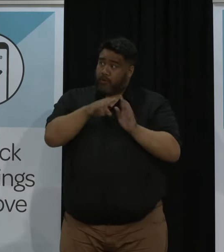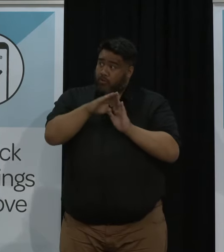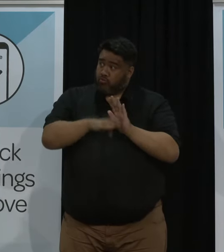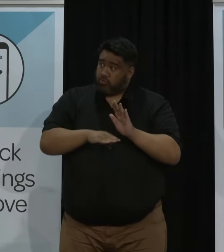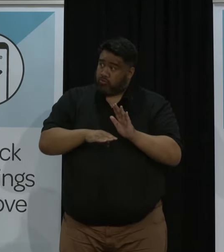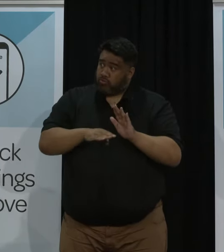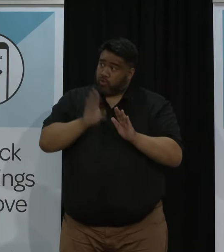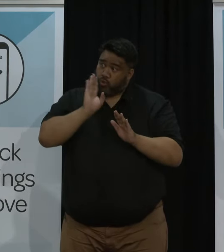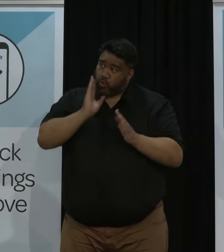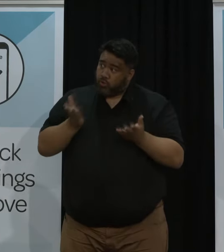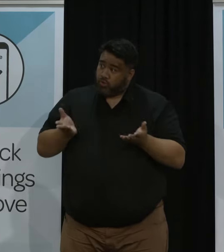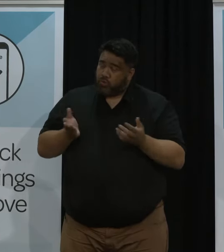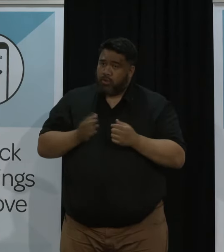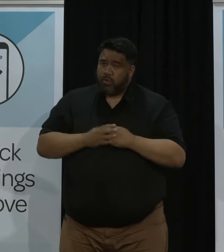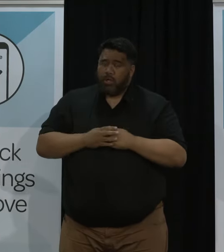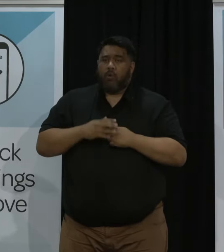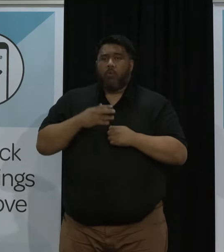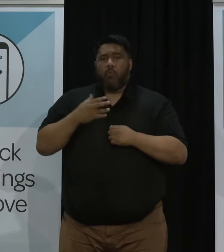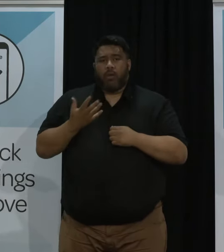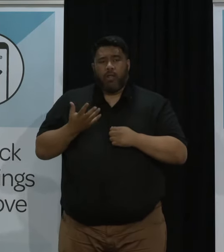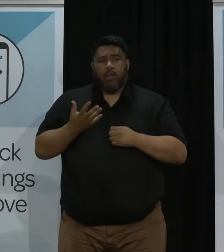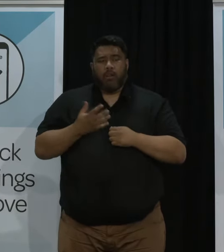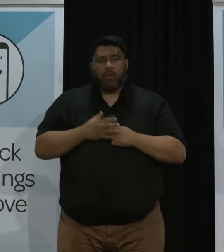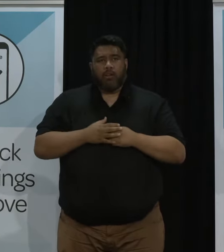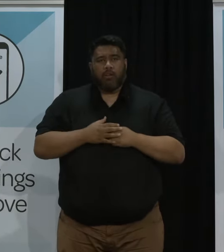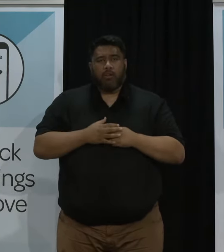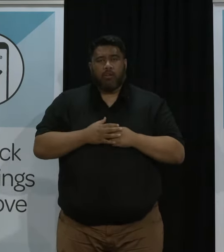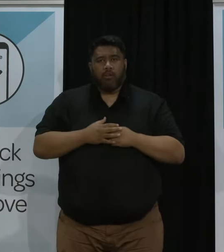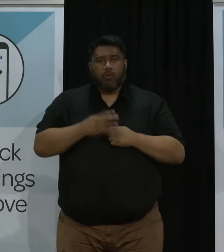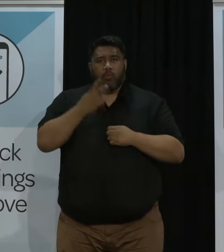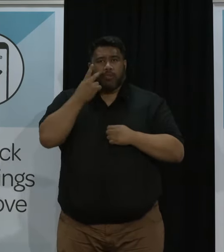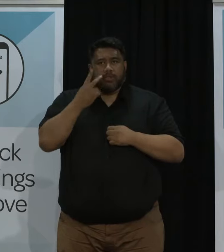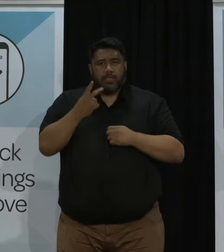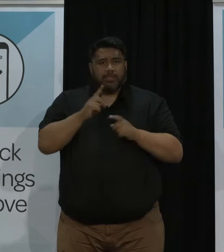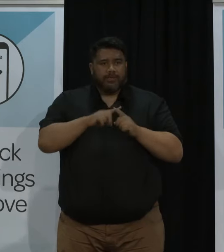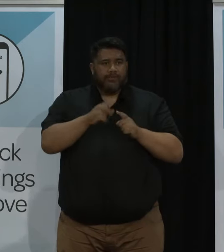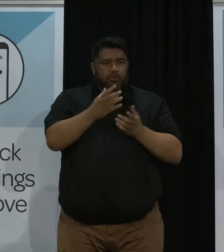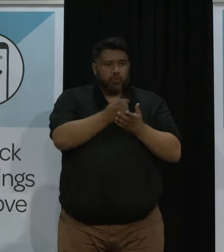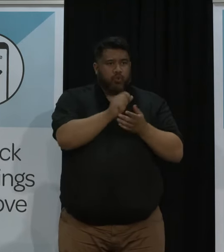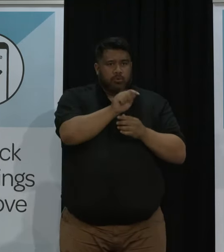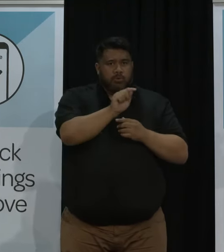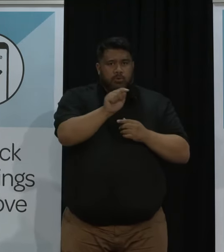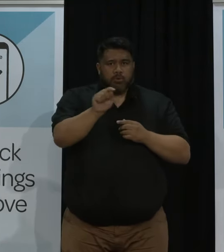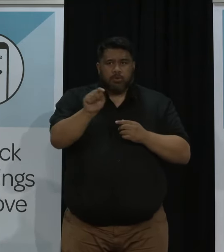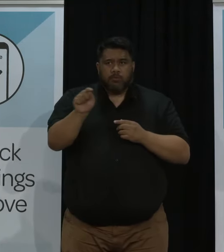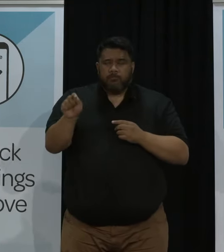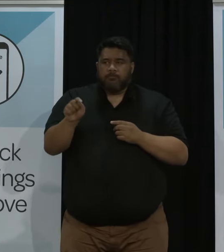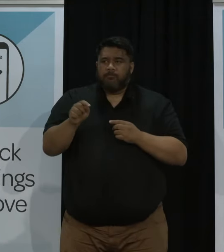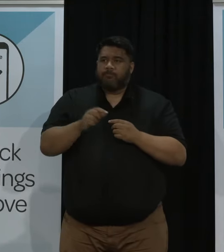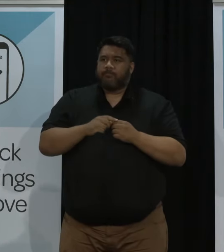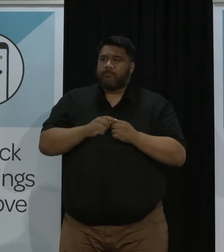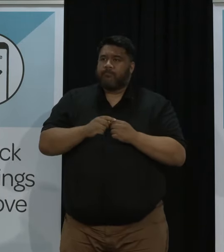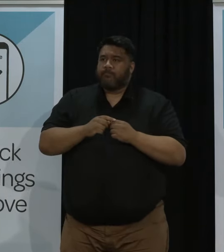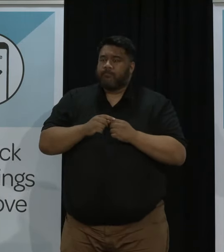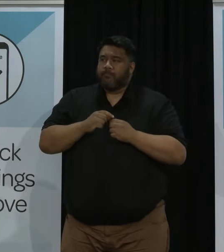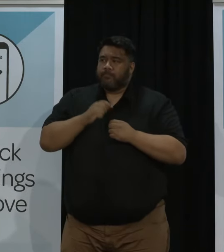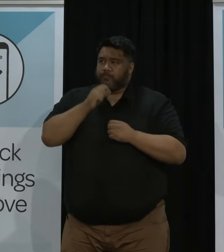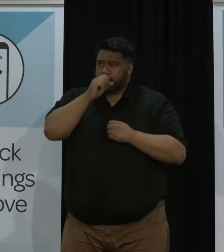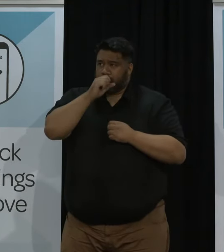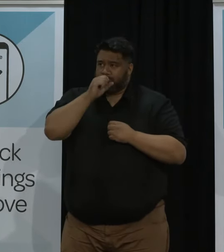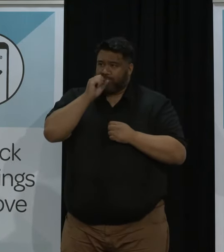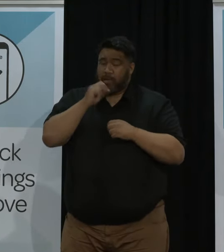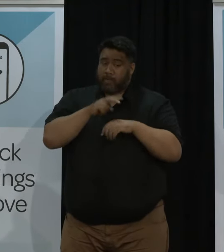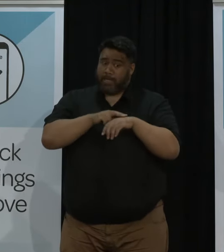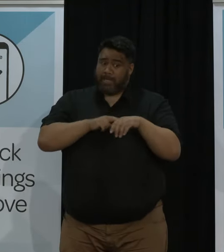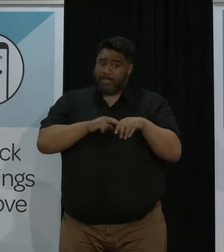It's fair to say that based on what we're hearing from different sources including the fact that no police district has reported